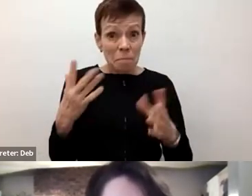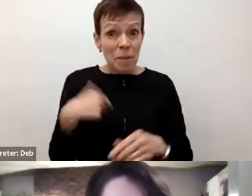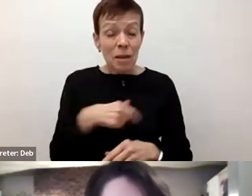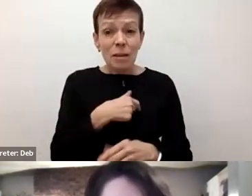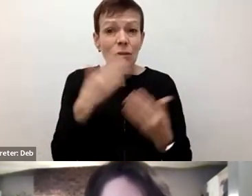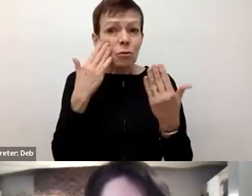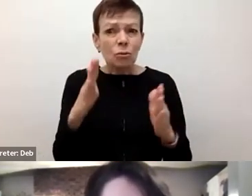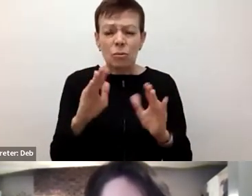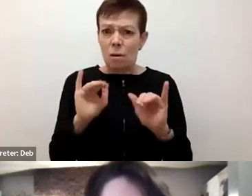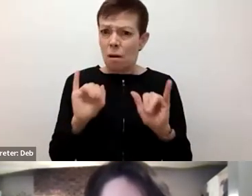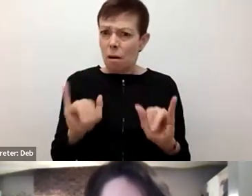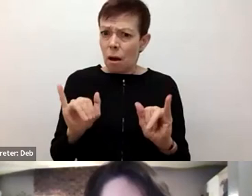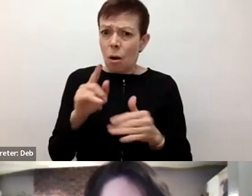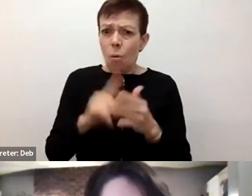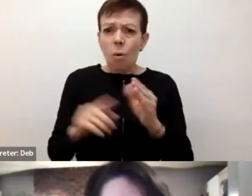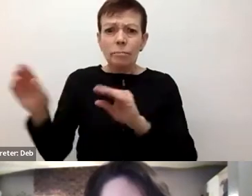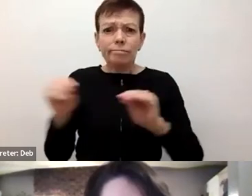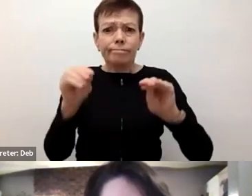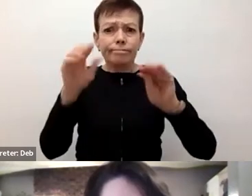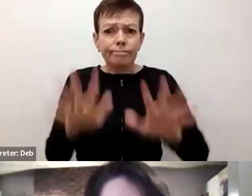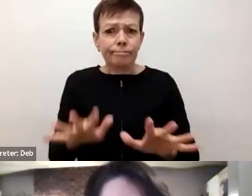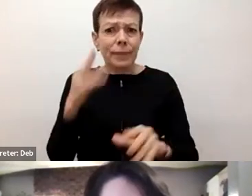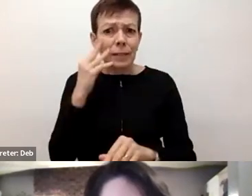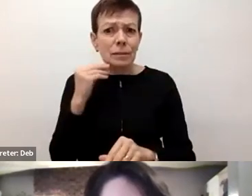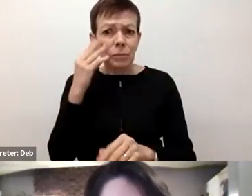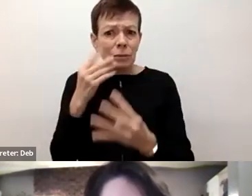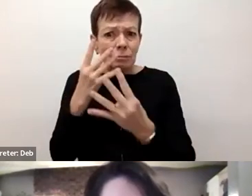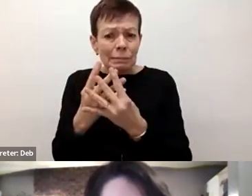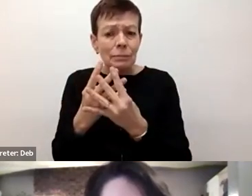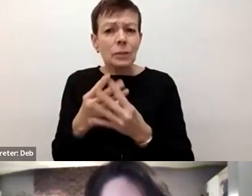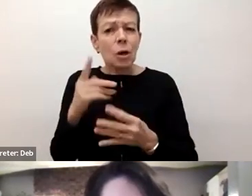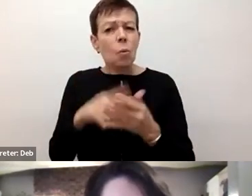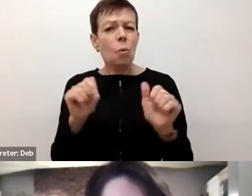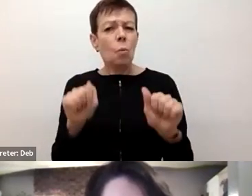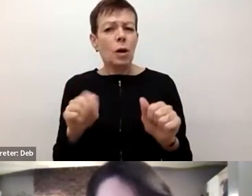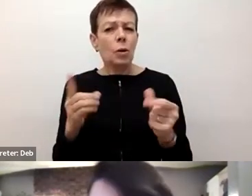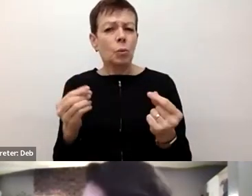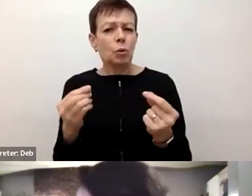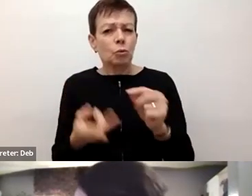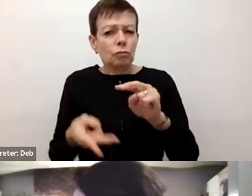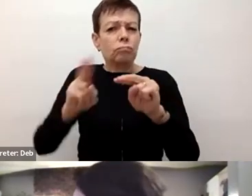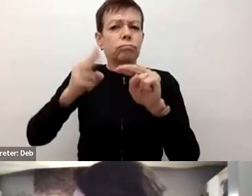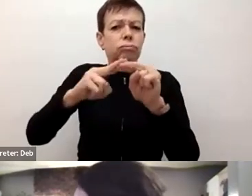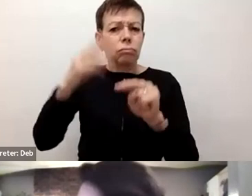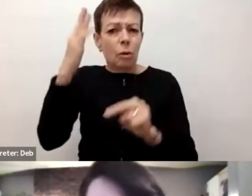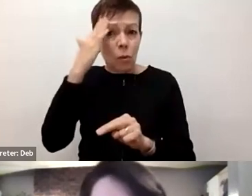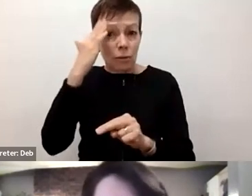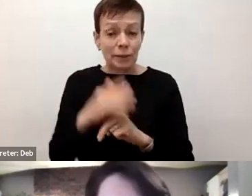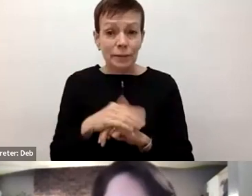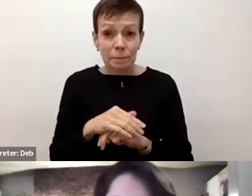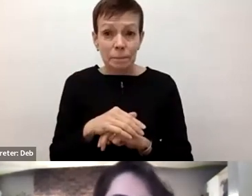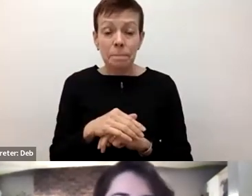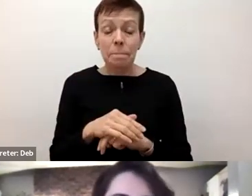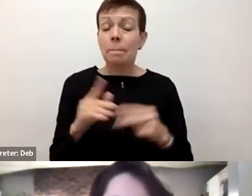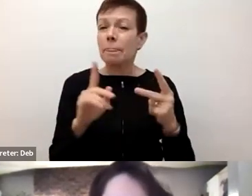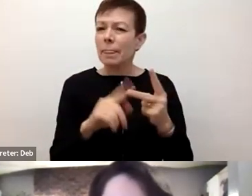encounter. What can we do to raise awareness about this issue? This is the first question, and there is another one that is